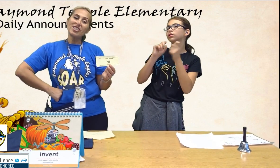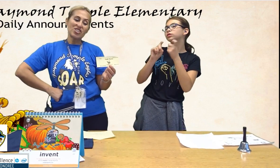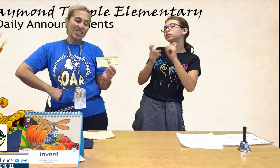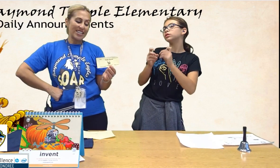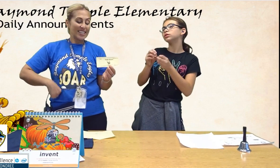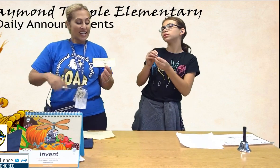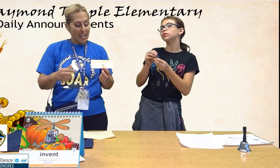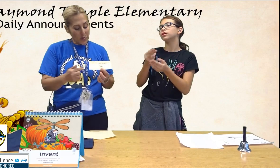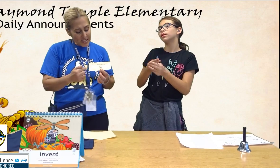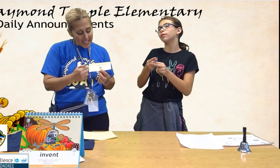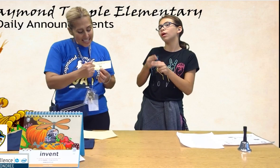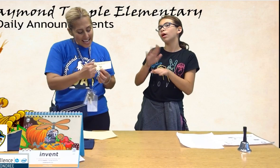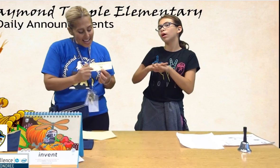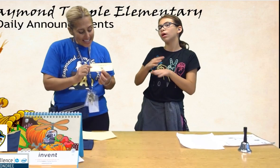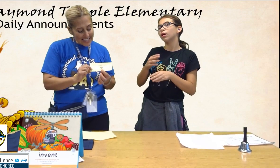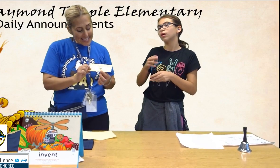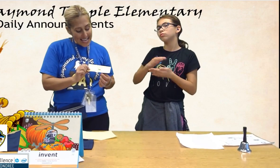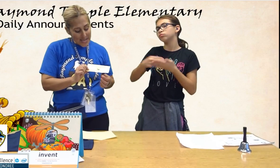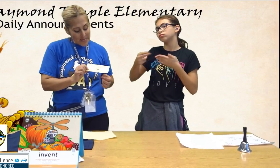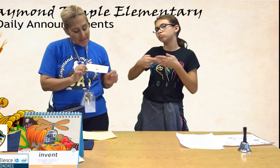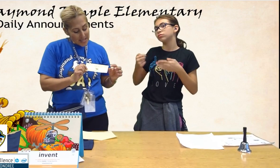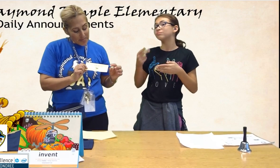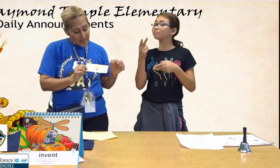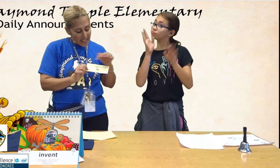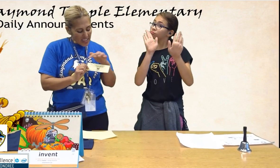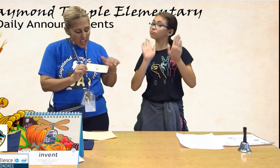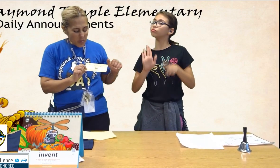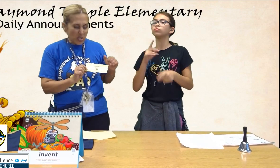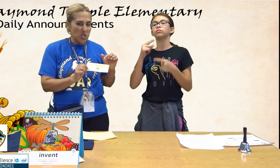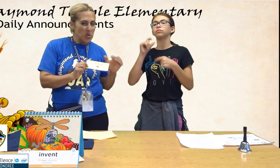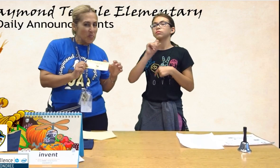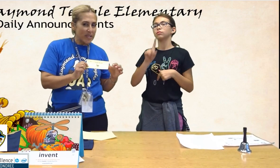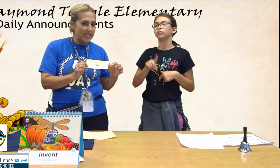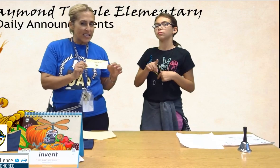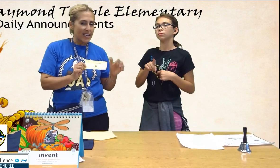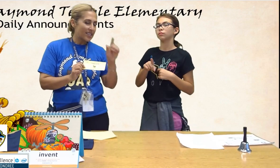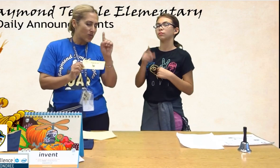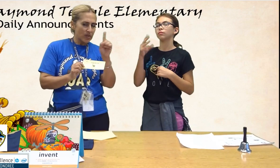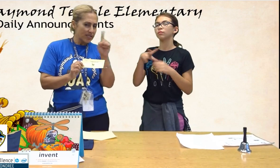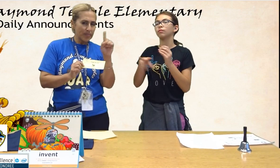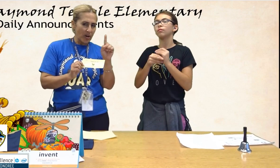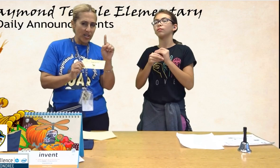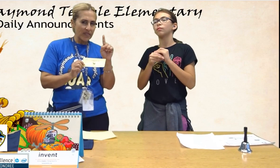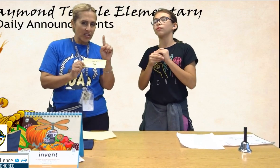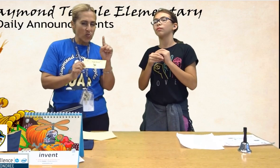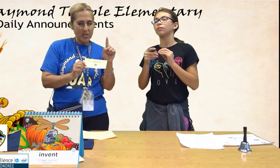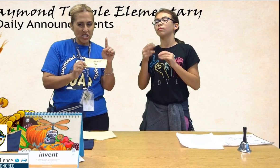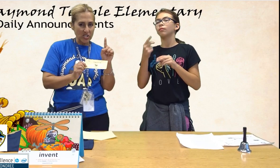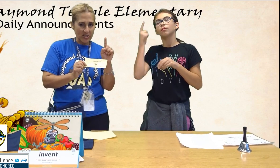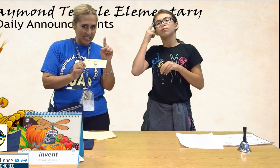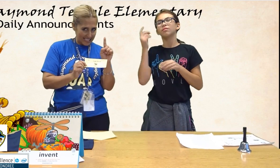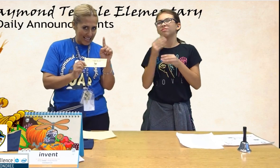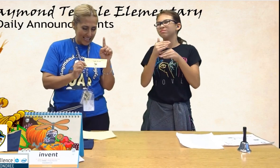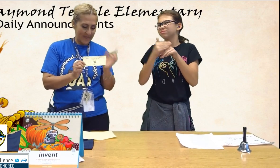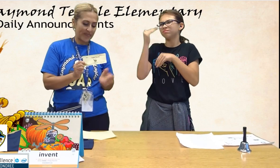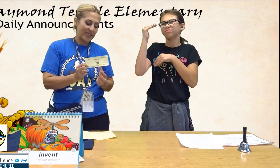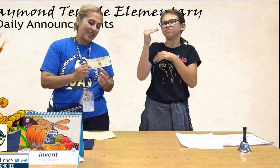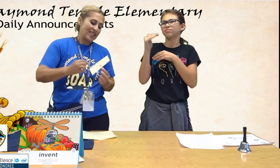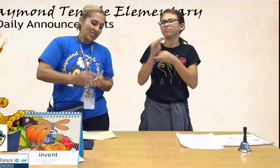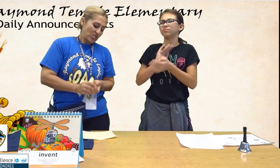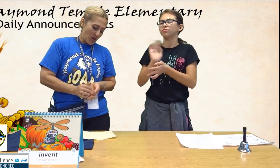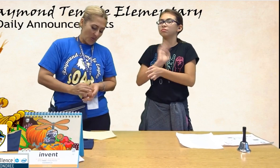question. I was going to add the name, but I thought it was too busy and it wasn't part of the original design.